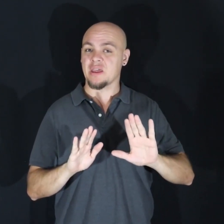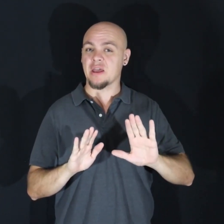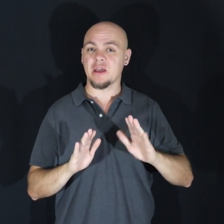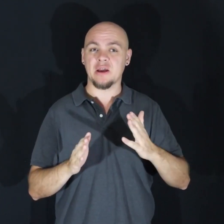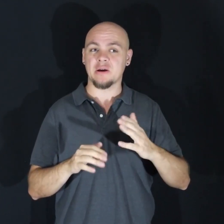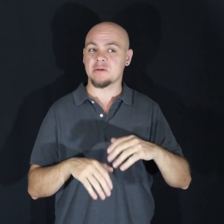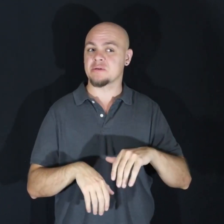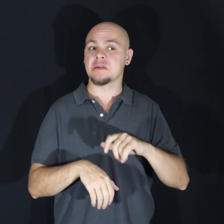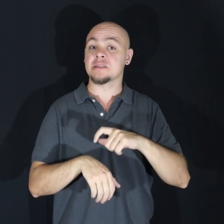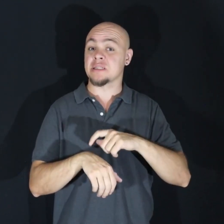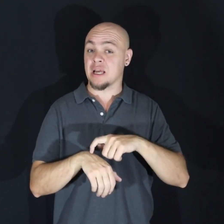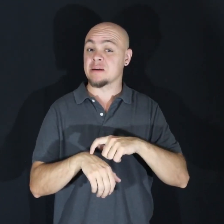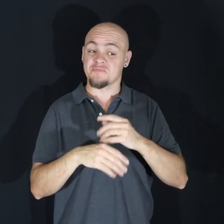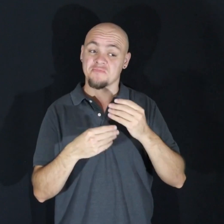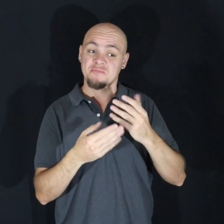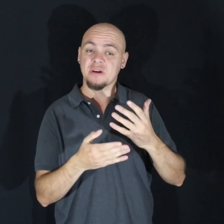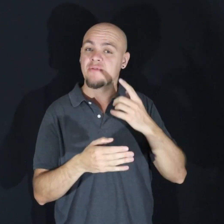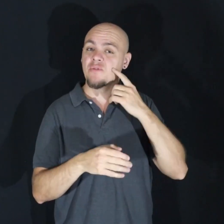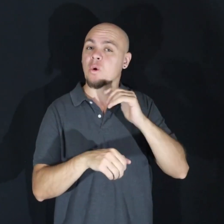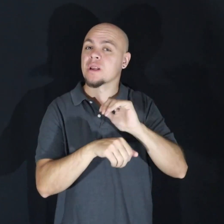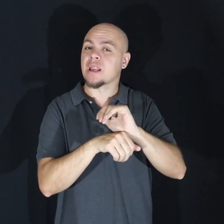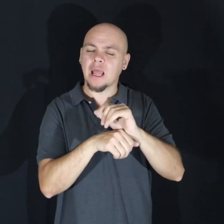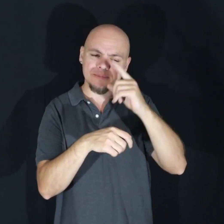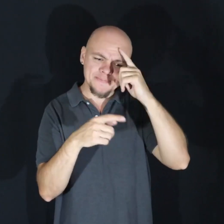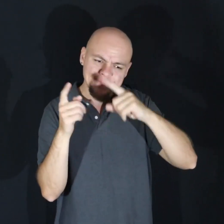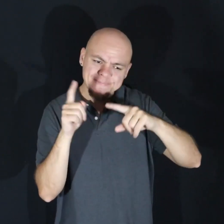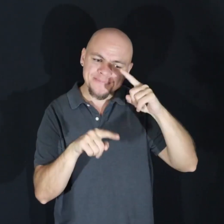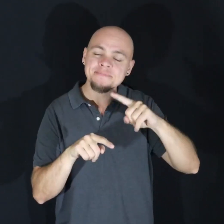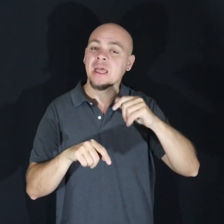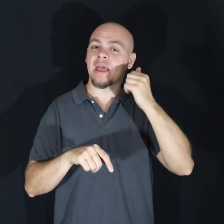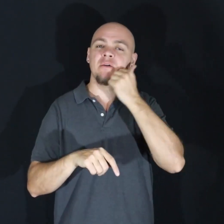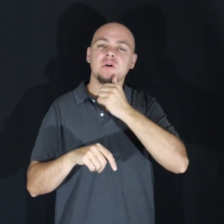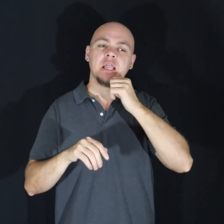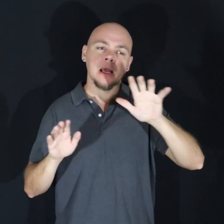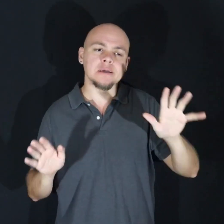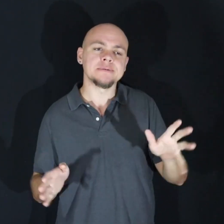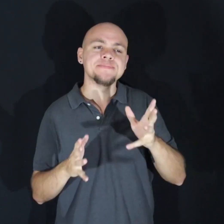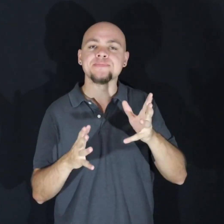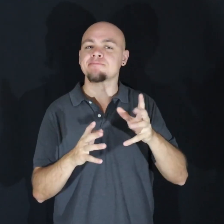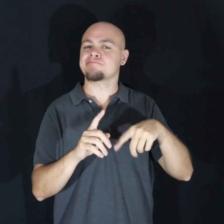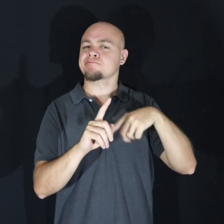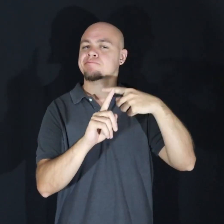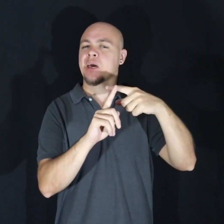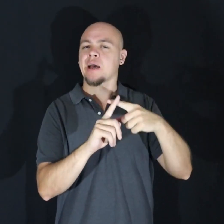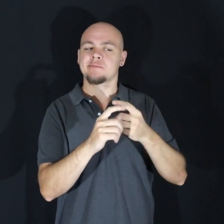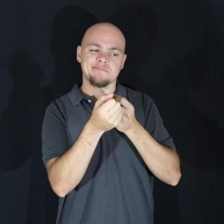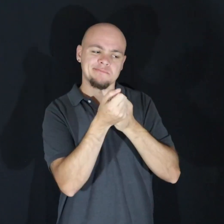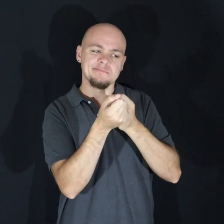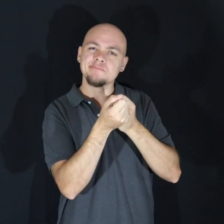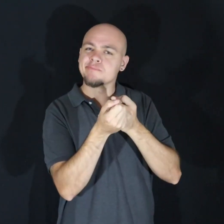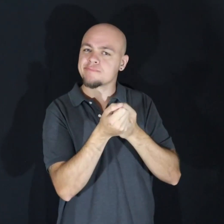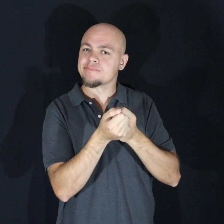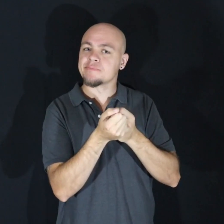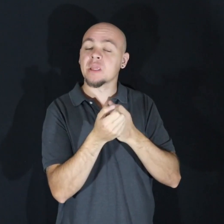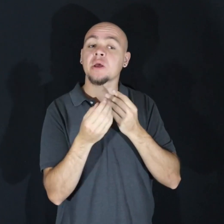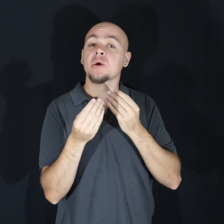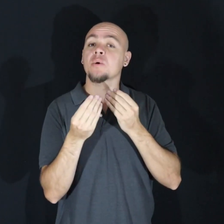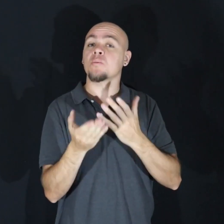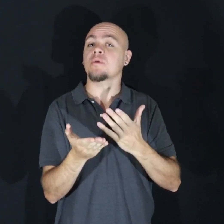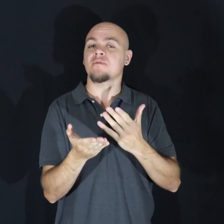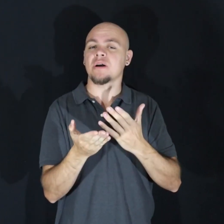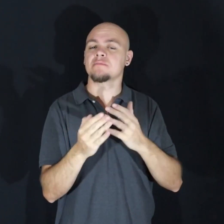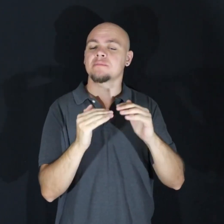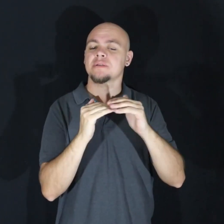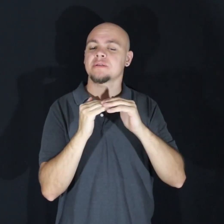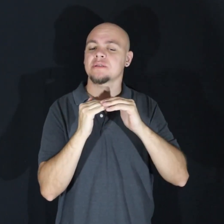brainstorming, daily encouragement, and on-the-spot pep talks. They provide the